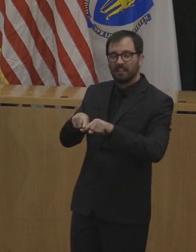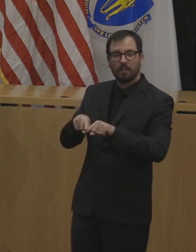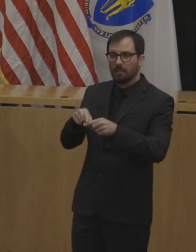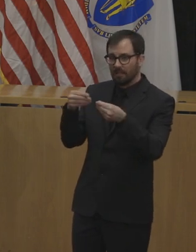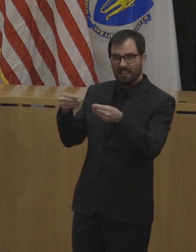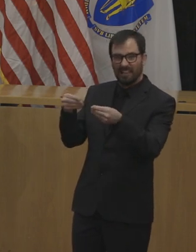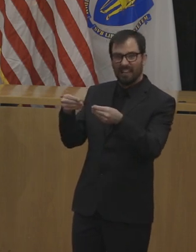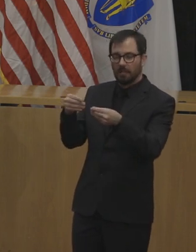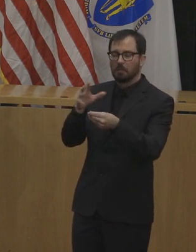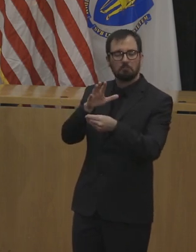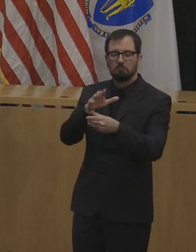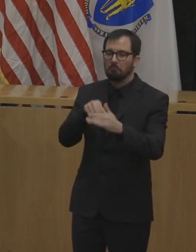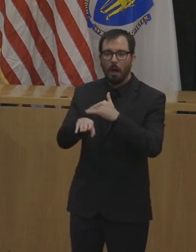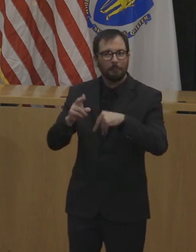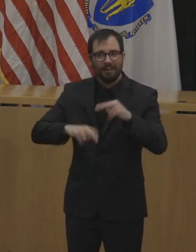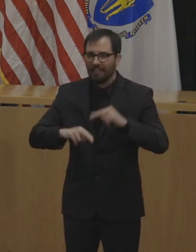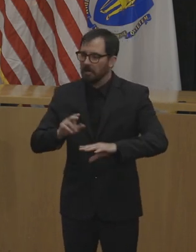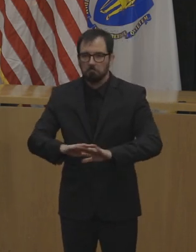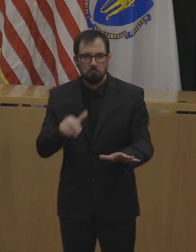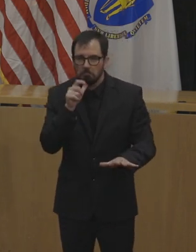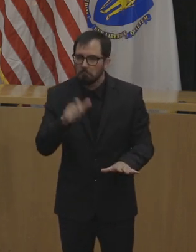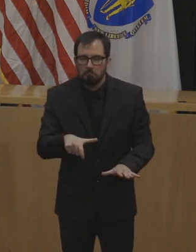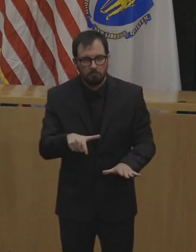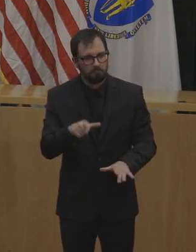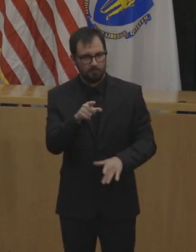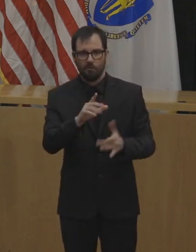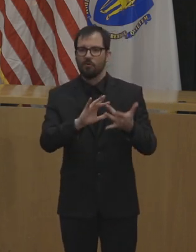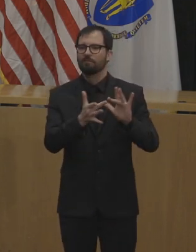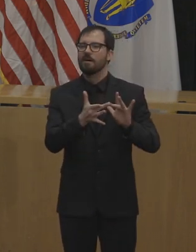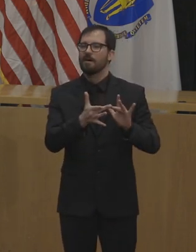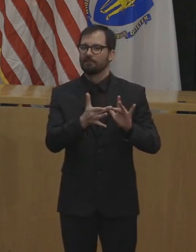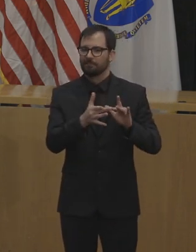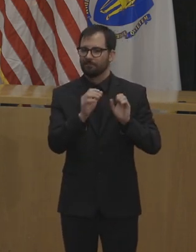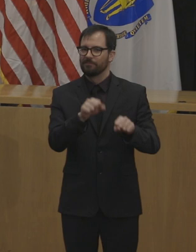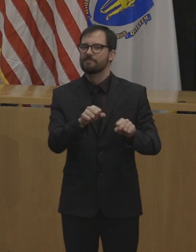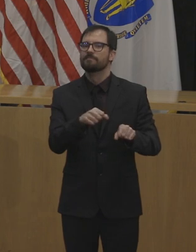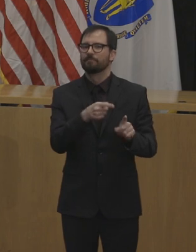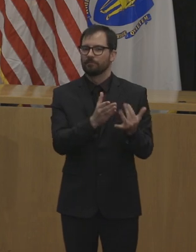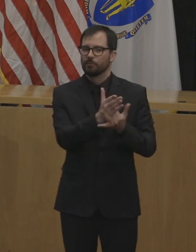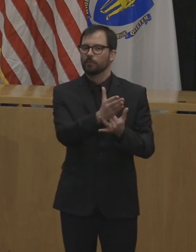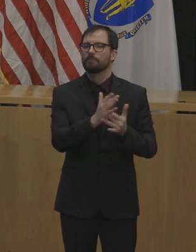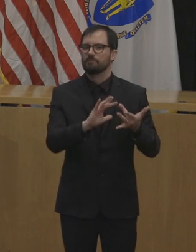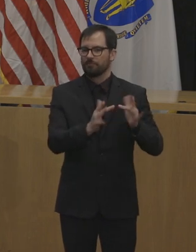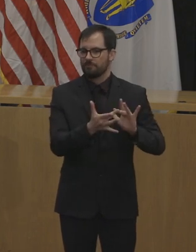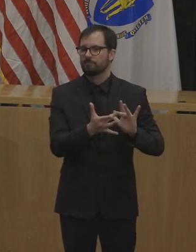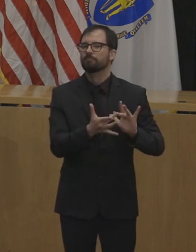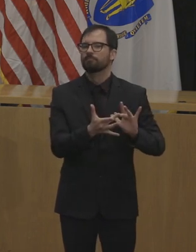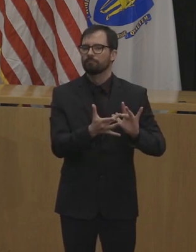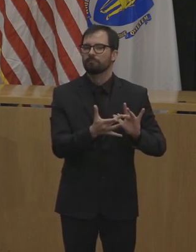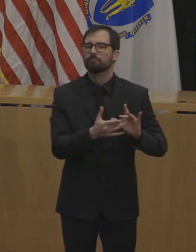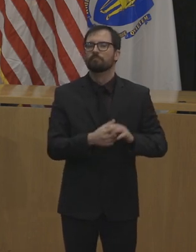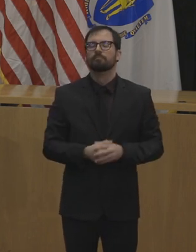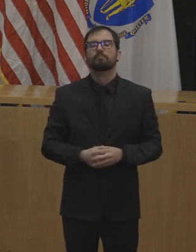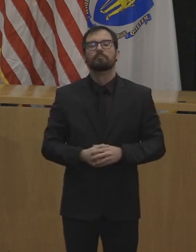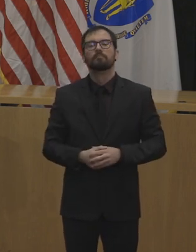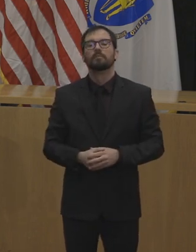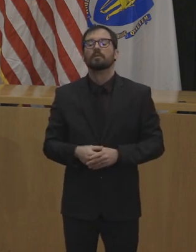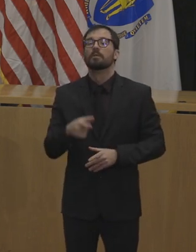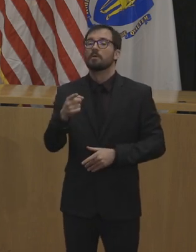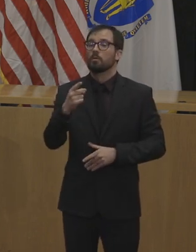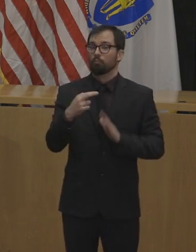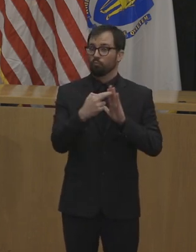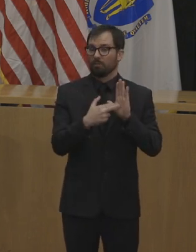requirement that a hearing on a permit application be held within a certain period until 45 days after this state of emergency